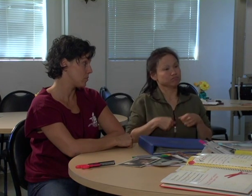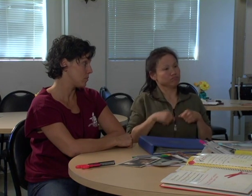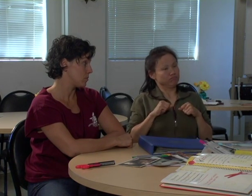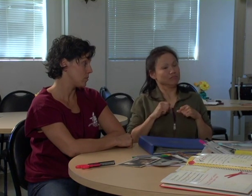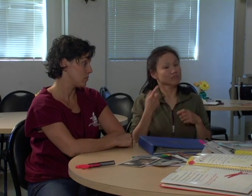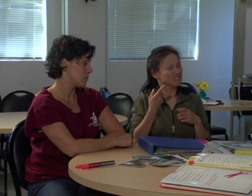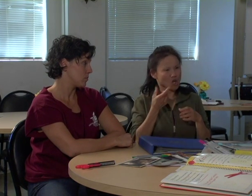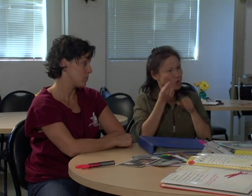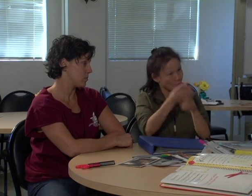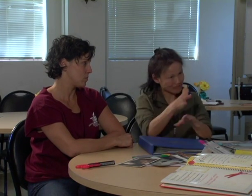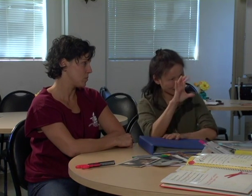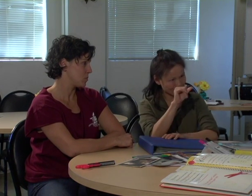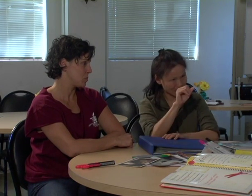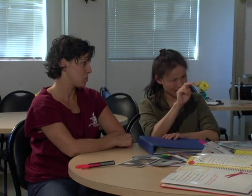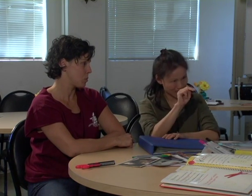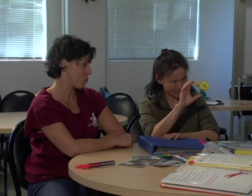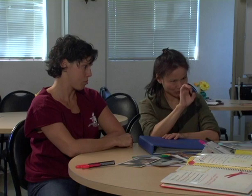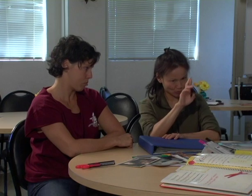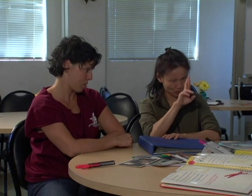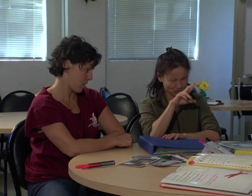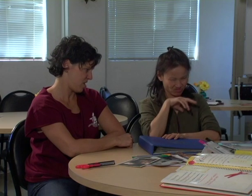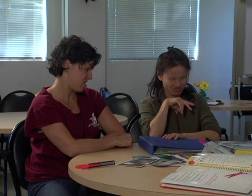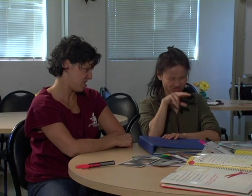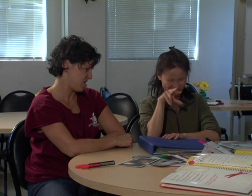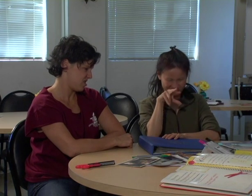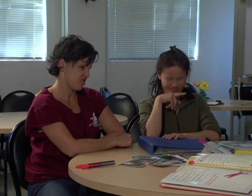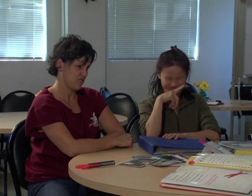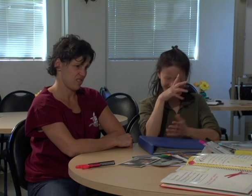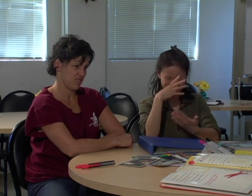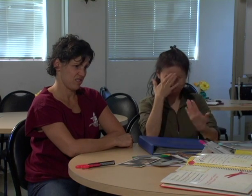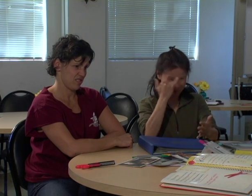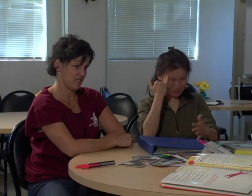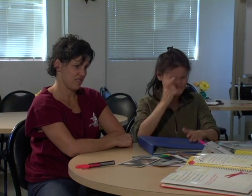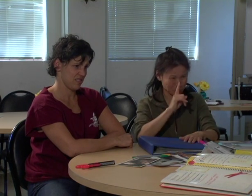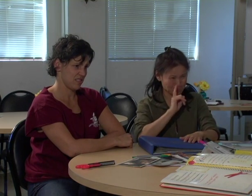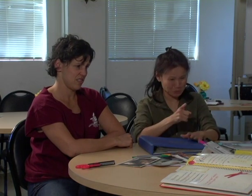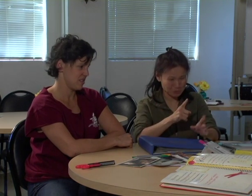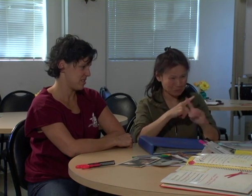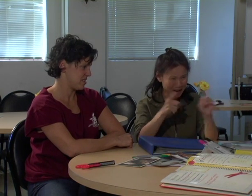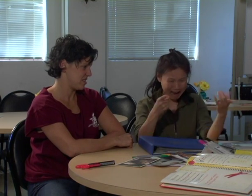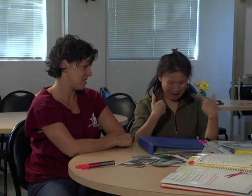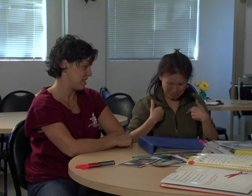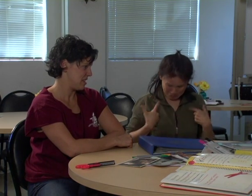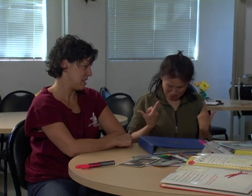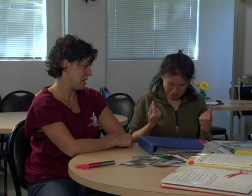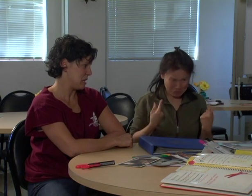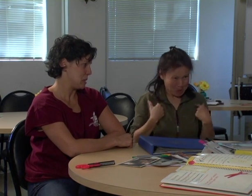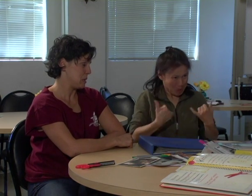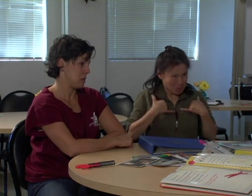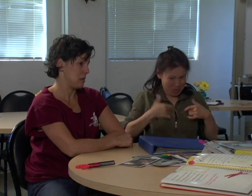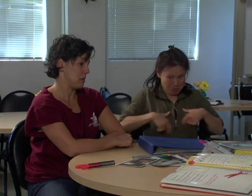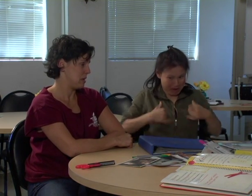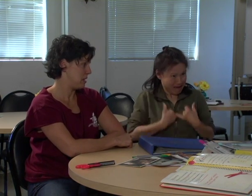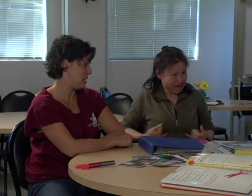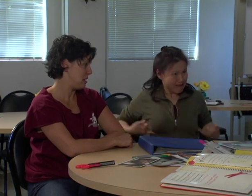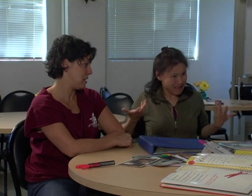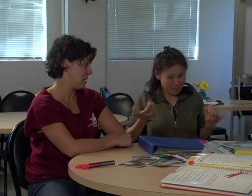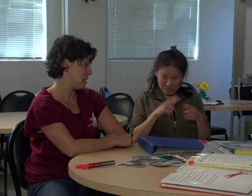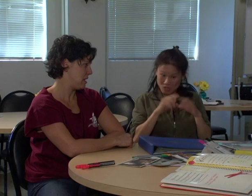sagging can actually give you breast cancer. Is that true? What am I supposed to do here? What breasts will